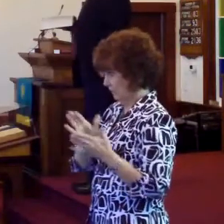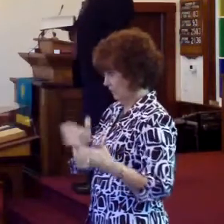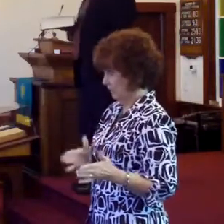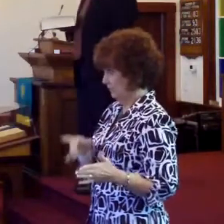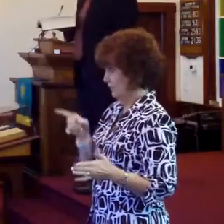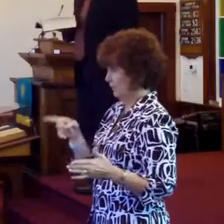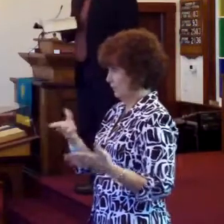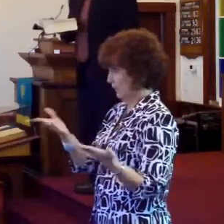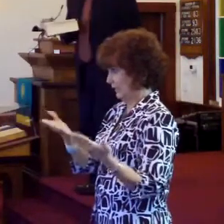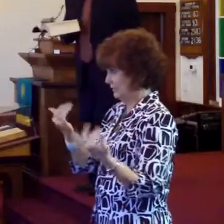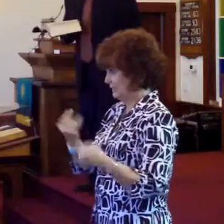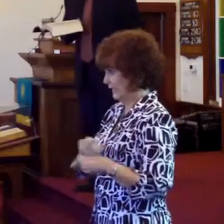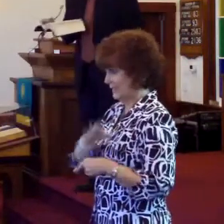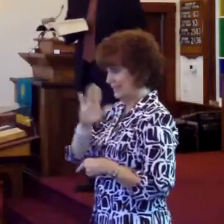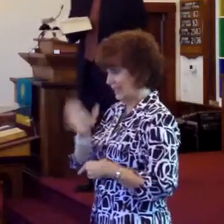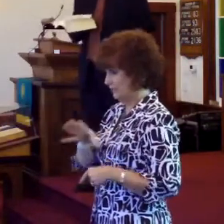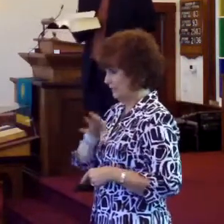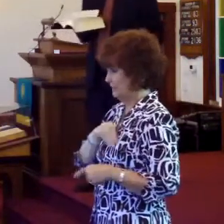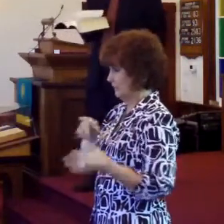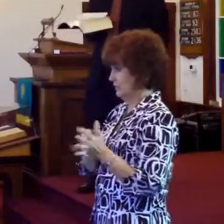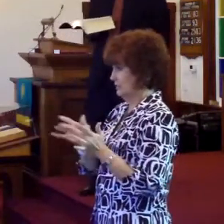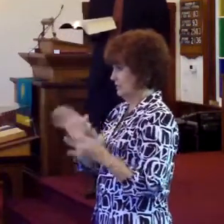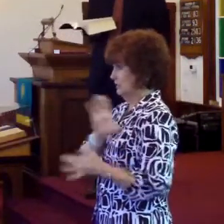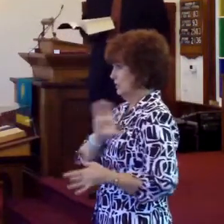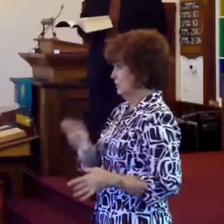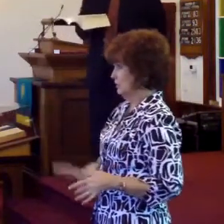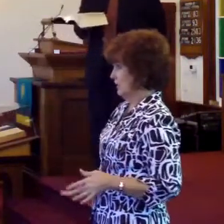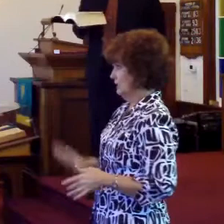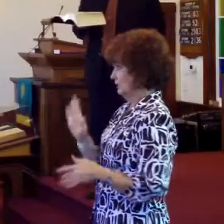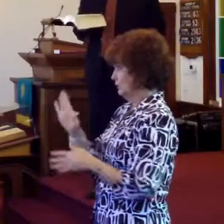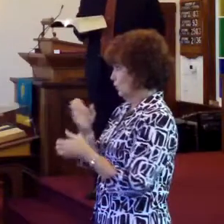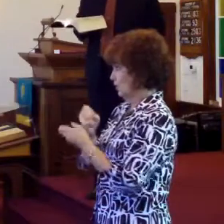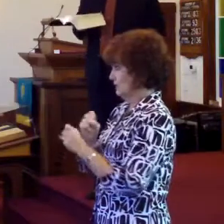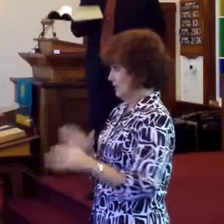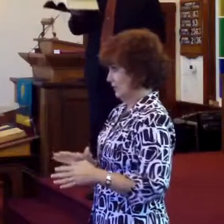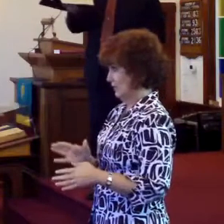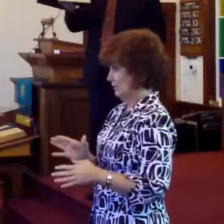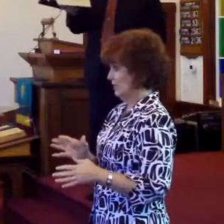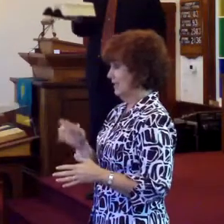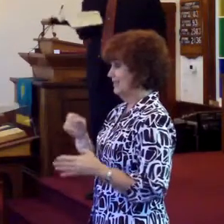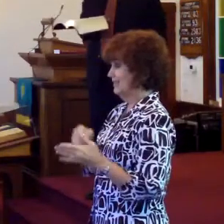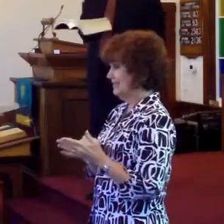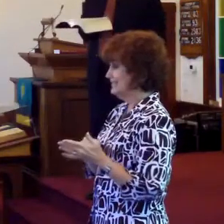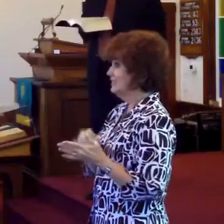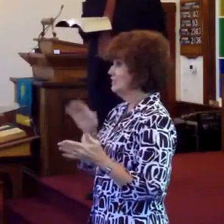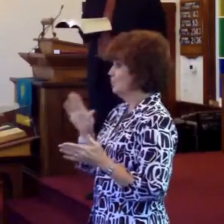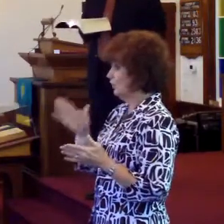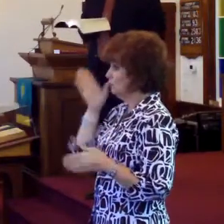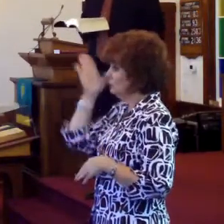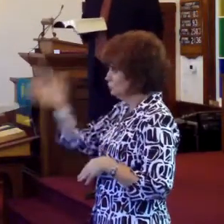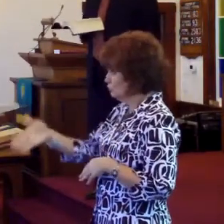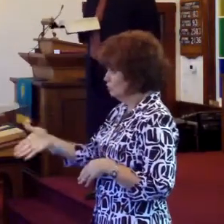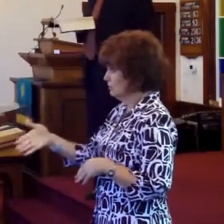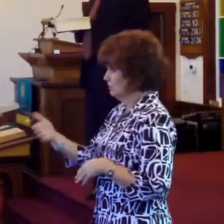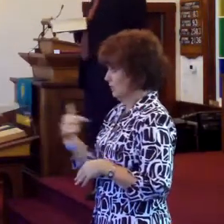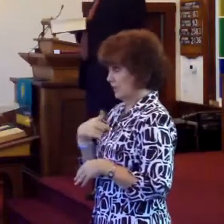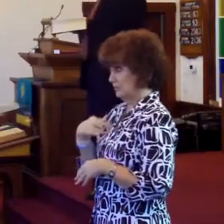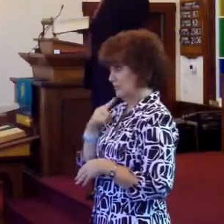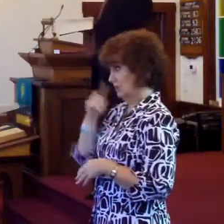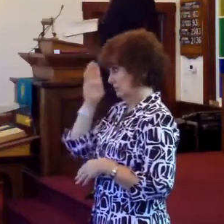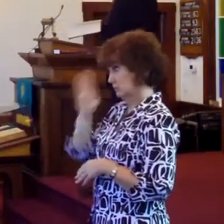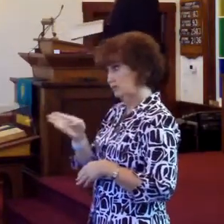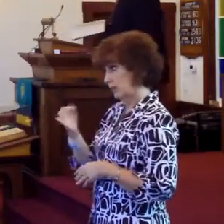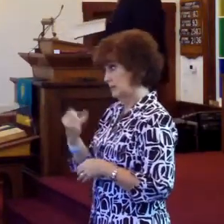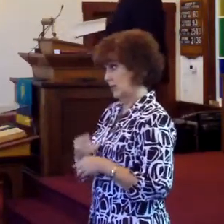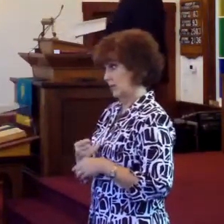If you're out here today and you've never accepted Jesus Christ as your Lord and Savior, you haven't yet, this is what you got to look forward to. I'm just going to lay it on the